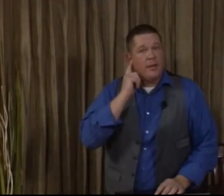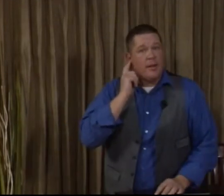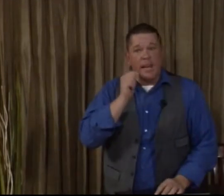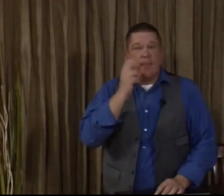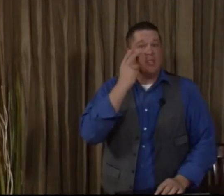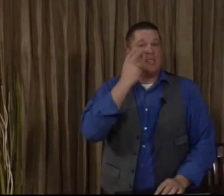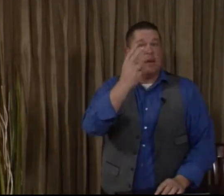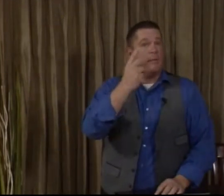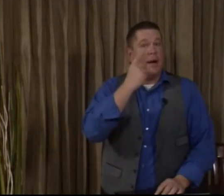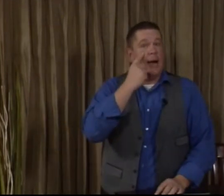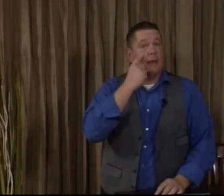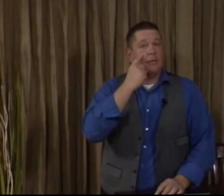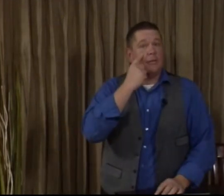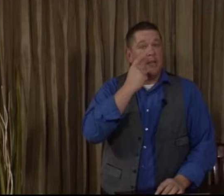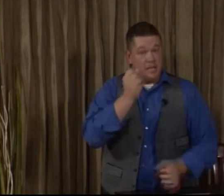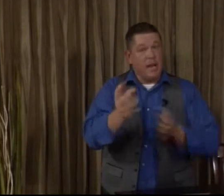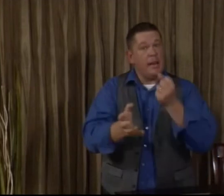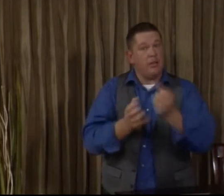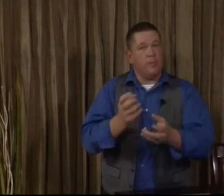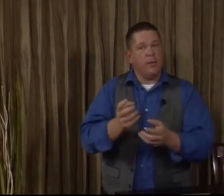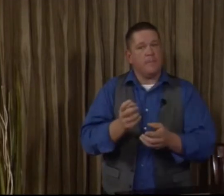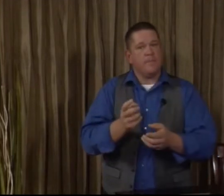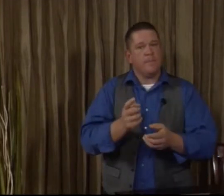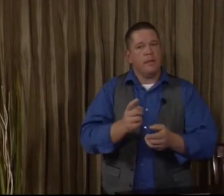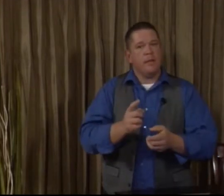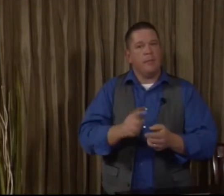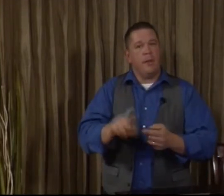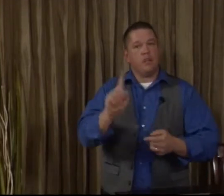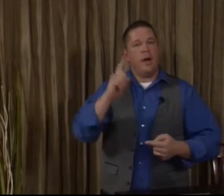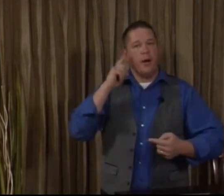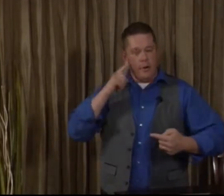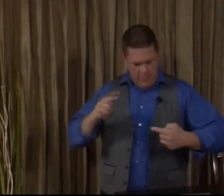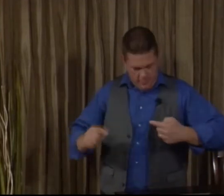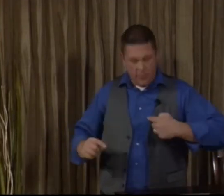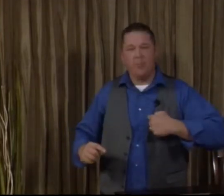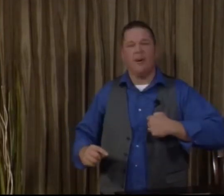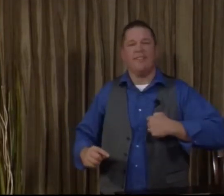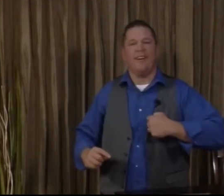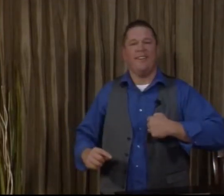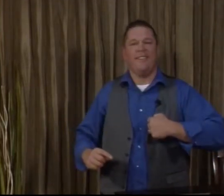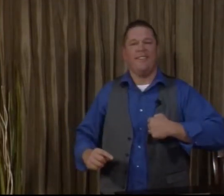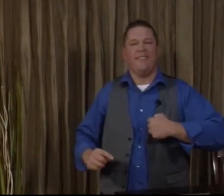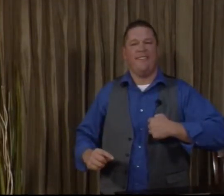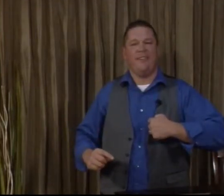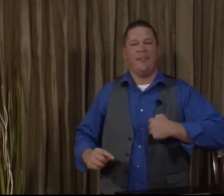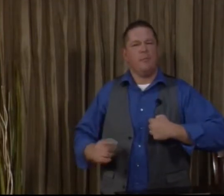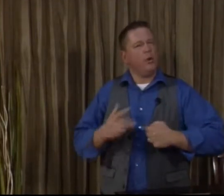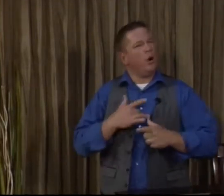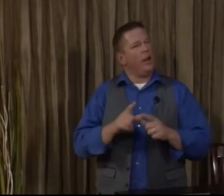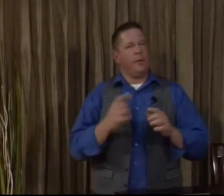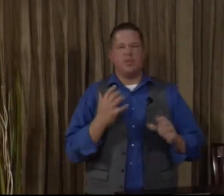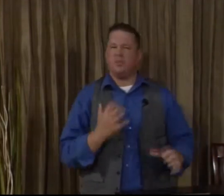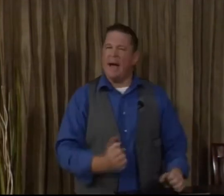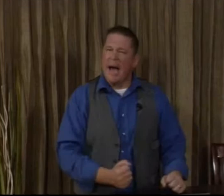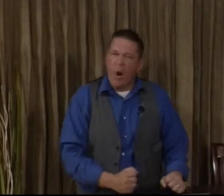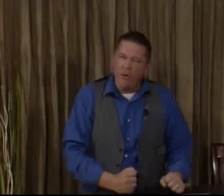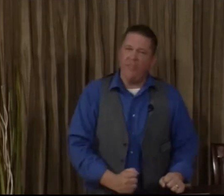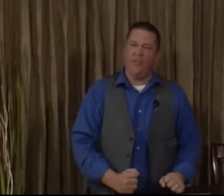I didn't even see it with my eyes. He signed it to me, but here's where I heard it, right there. Boy, heart language is powerful,